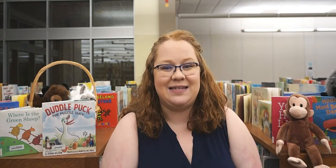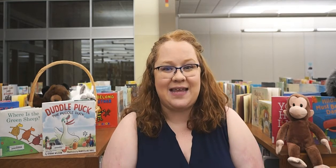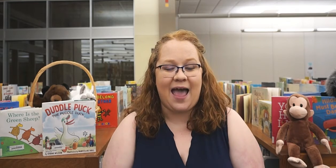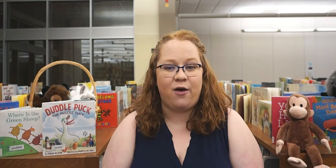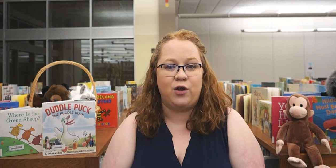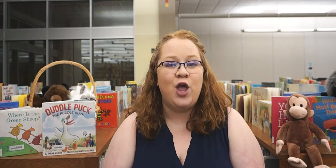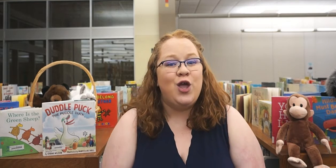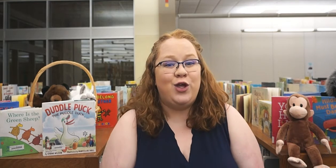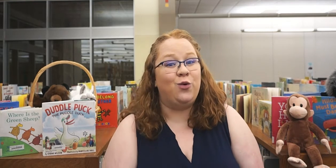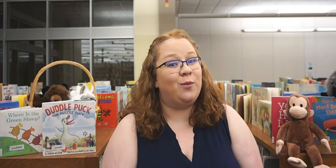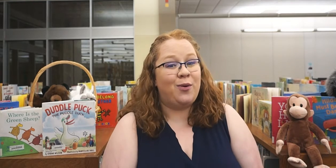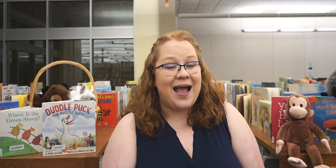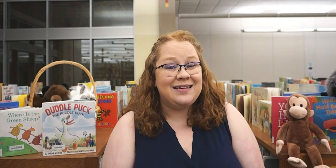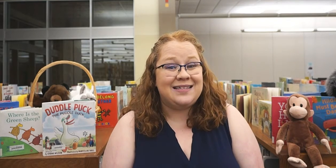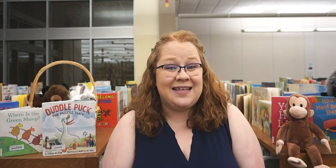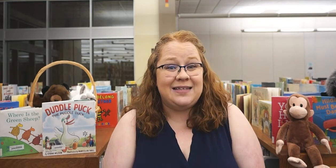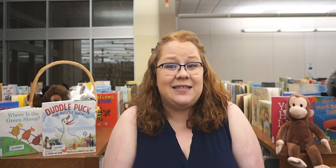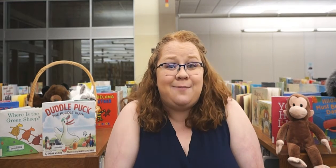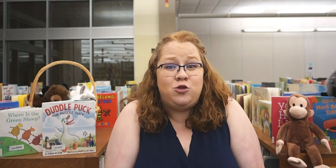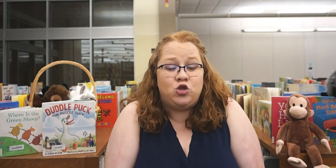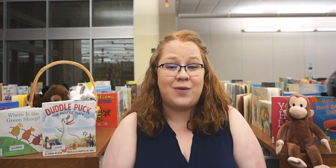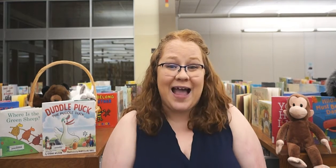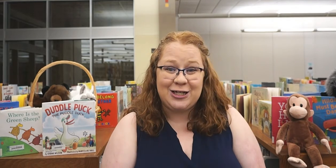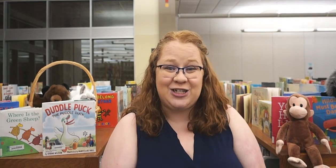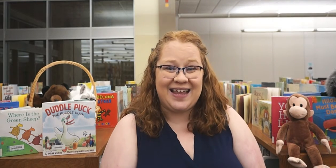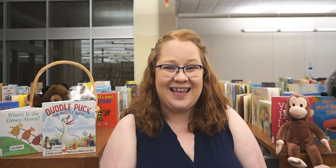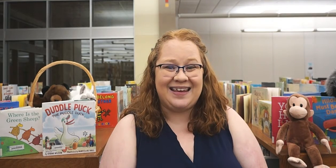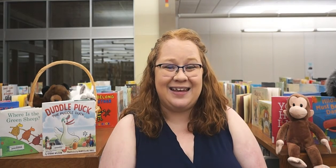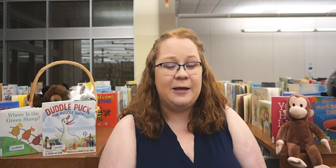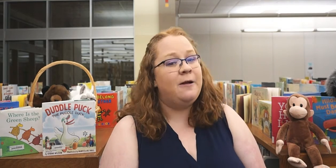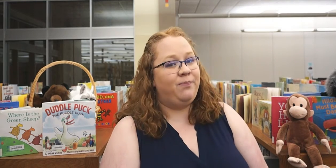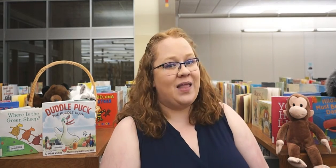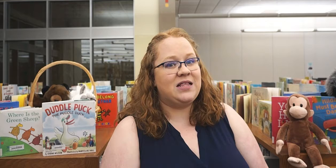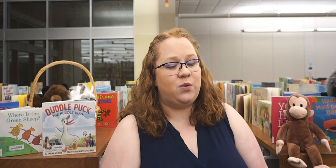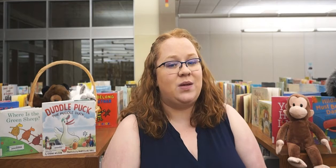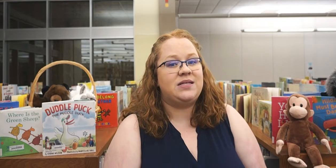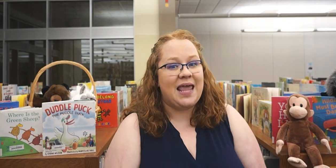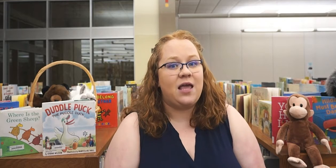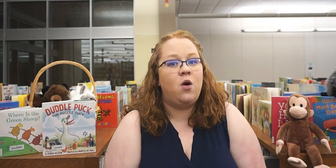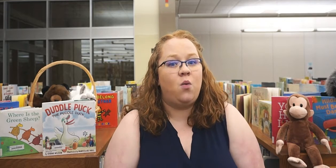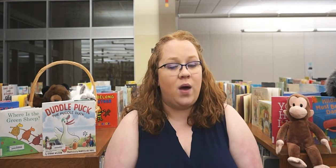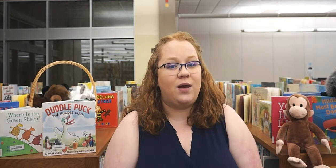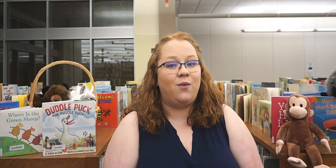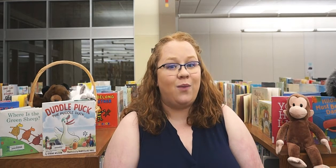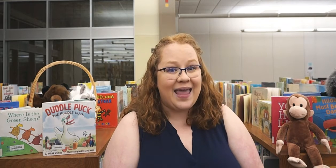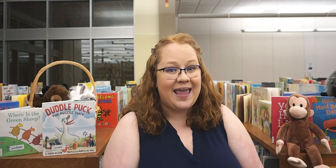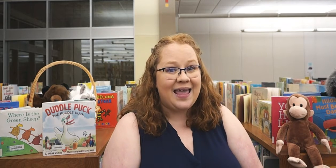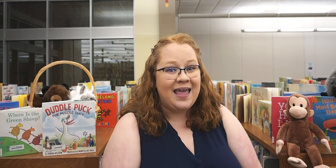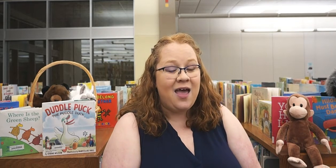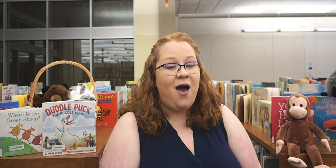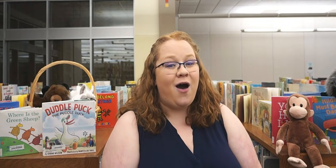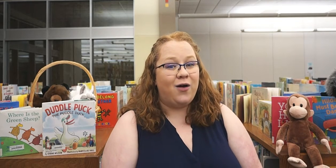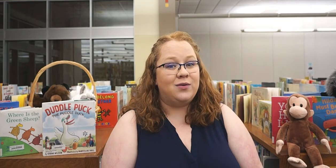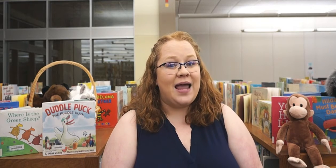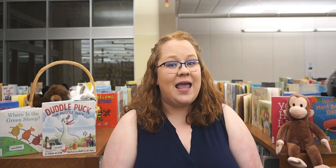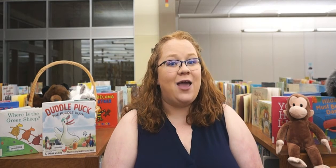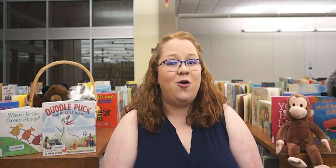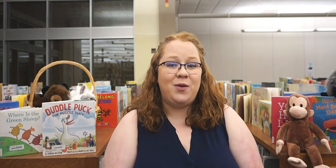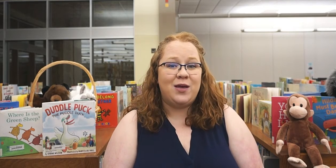down. You are practicing subtraction. That's when we take one away. All right, I hope you